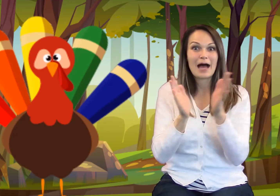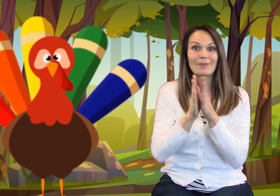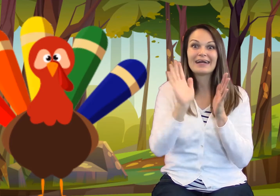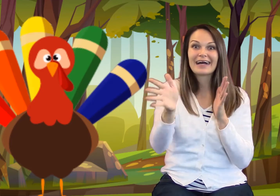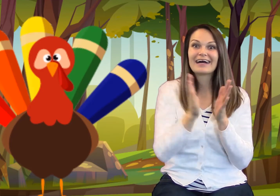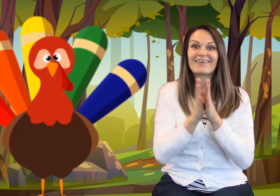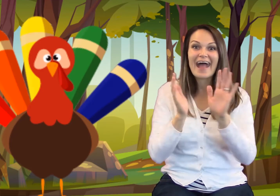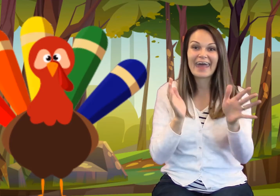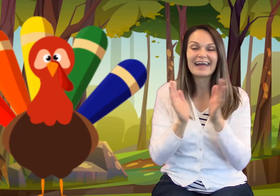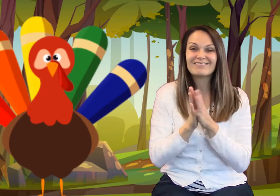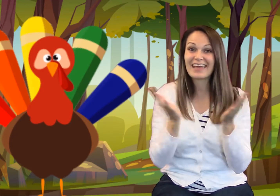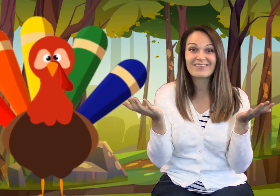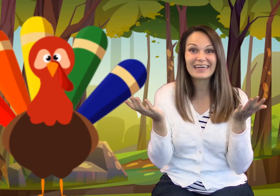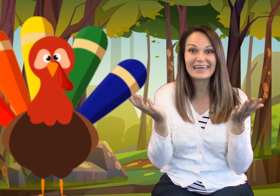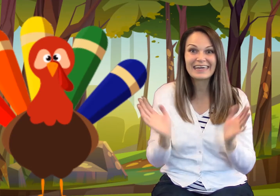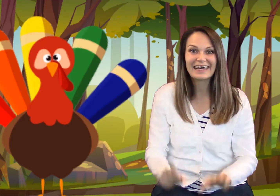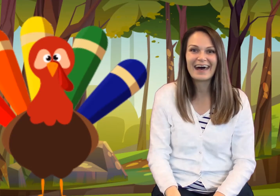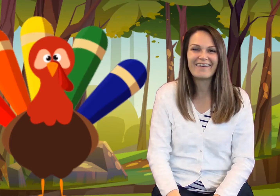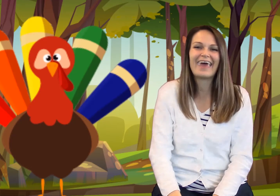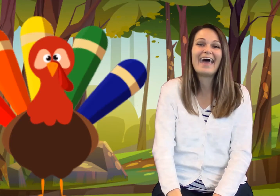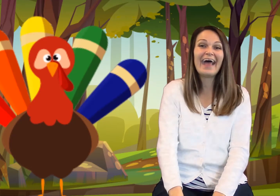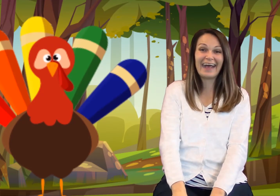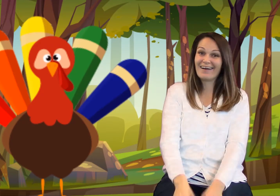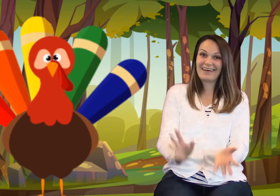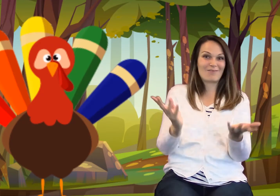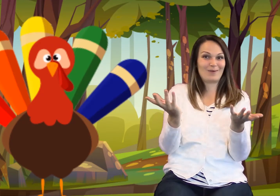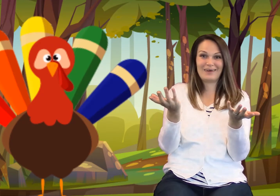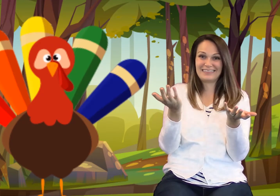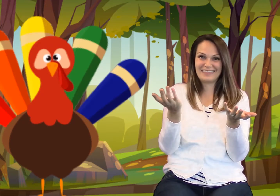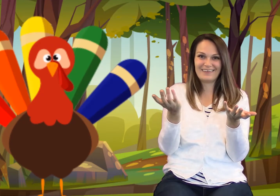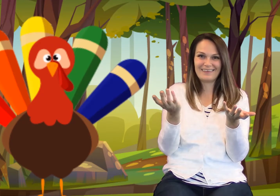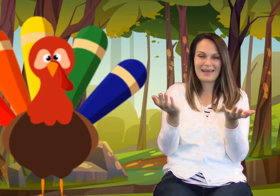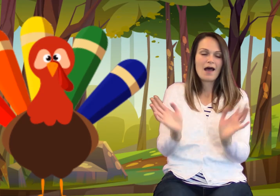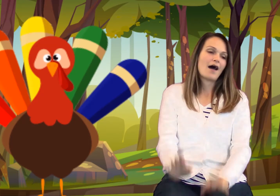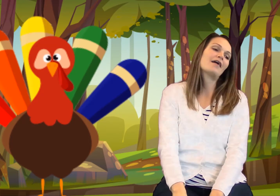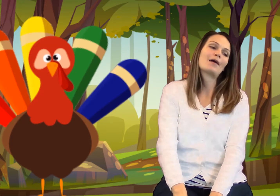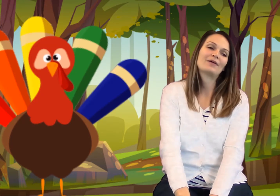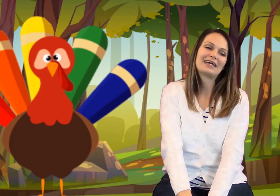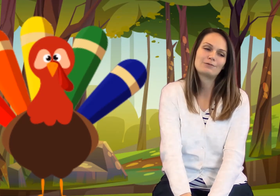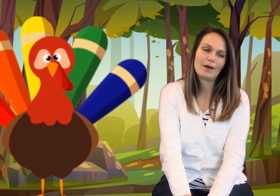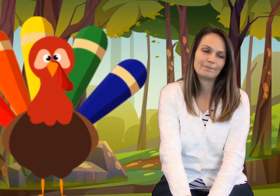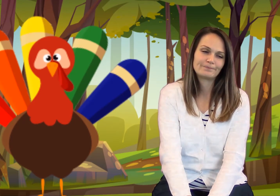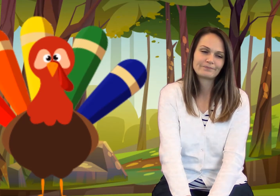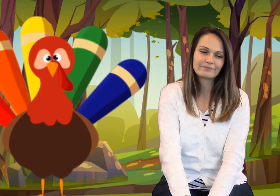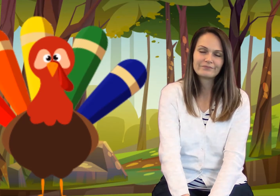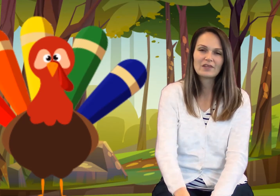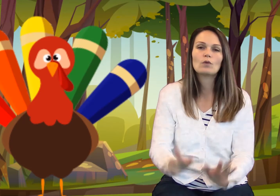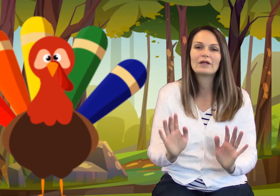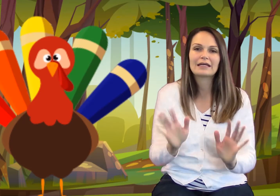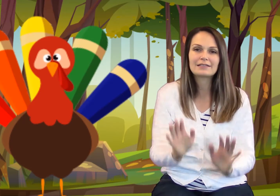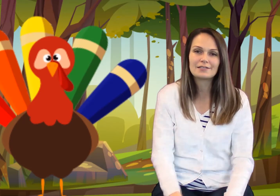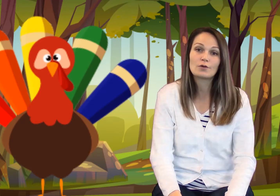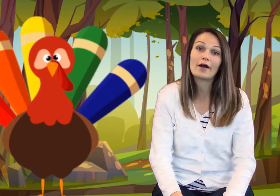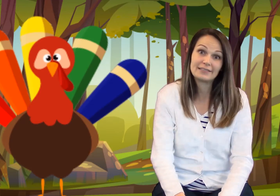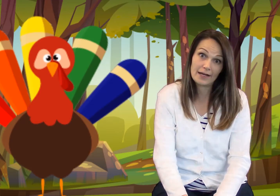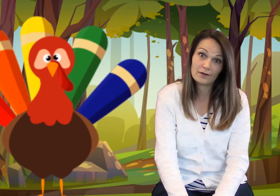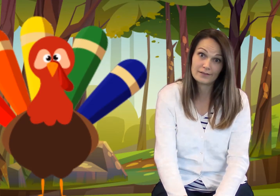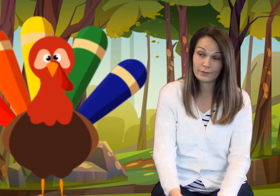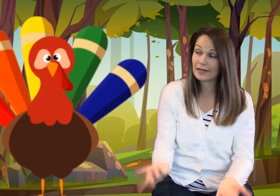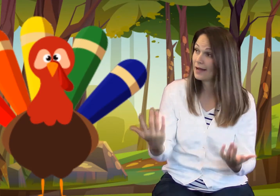Clapping. Right? Maybe. Okay, whatever you want to do. All right, but guess what? We need to do our tickles. We're going to